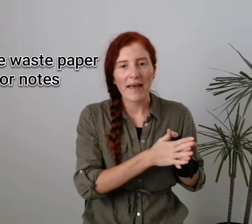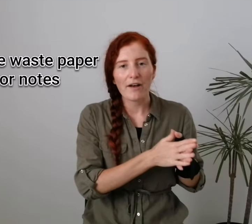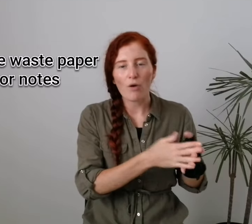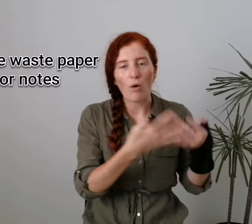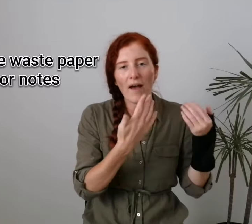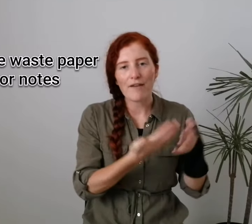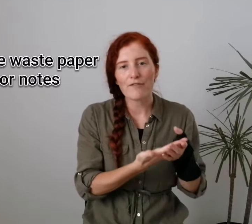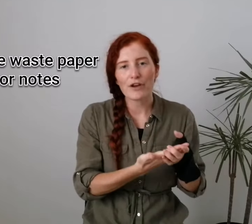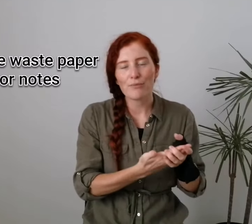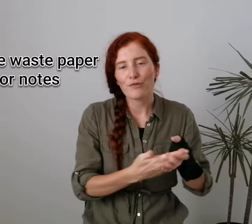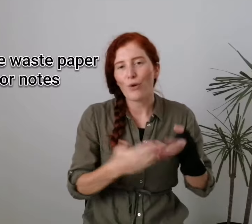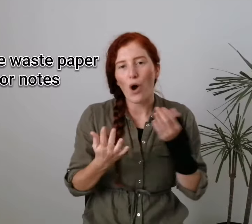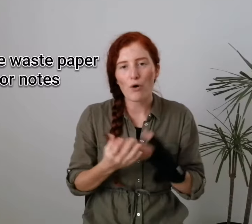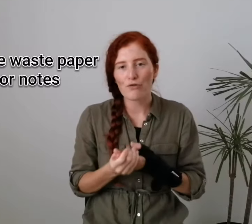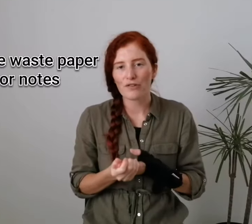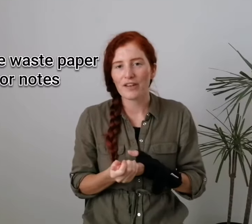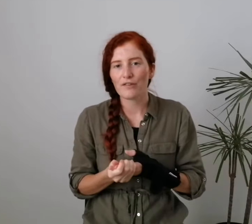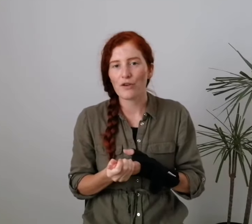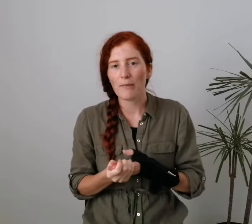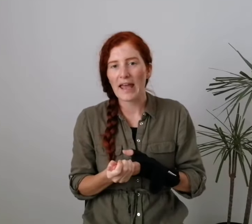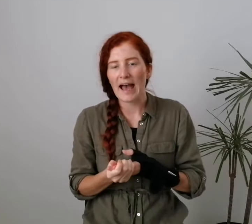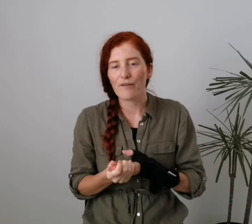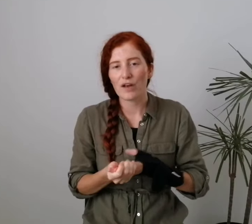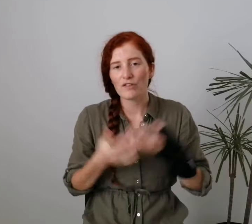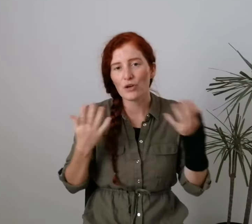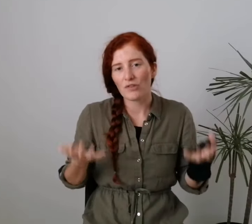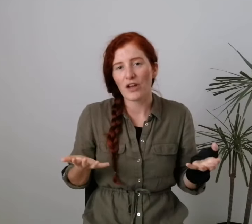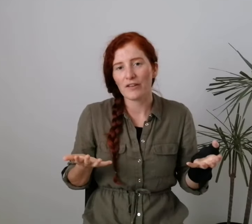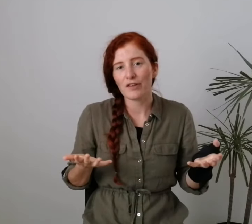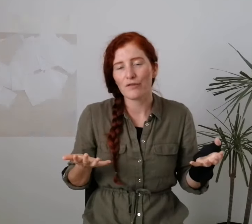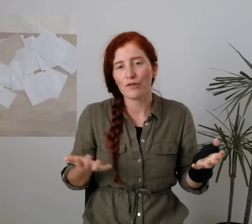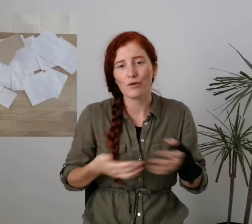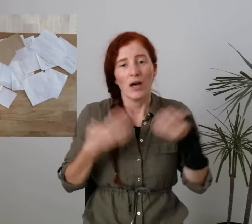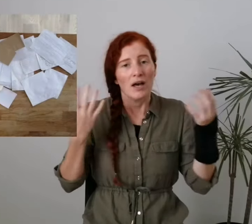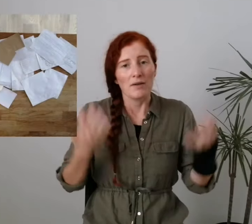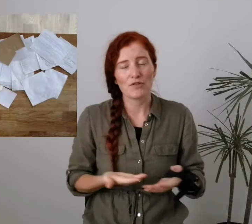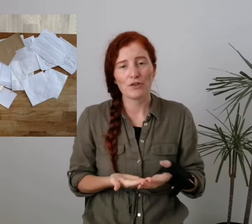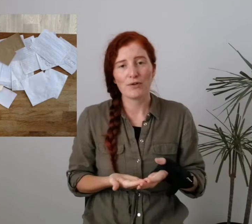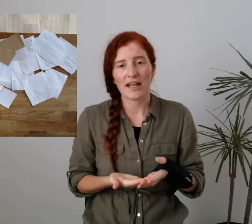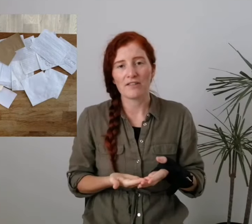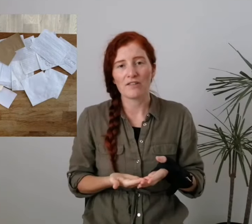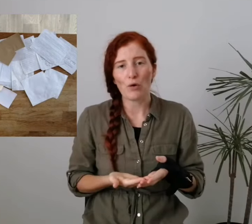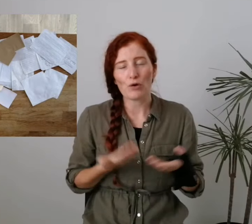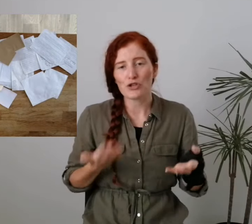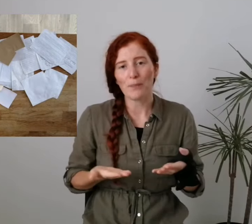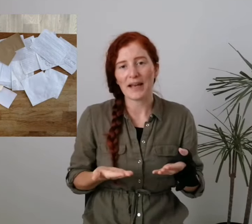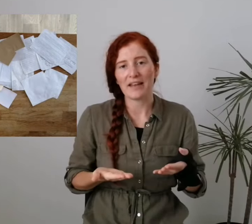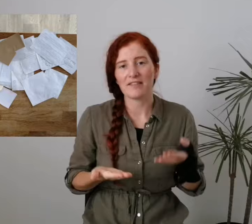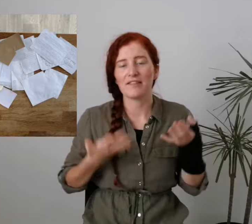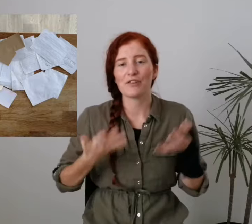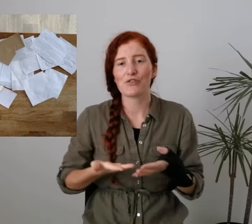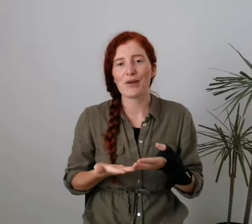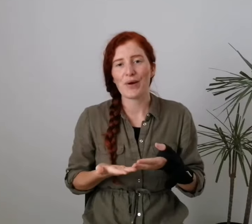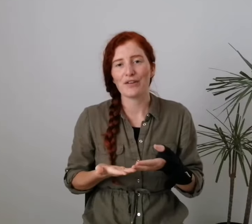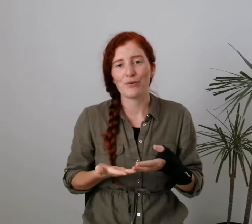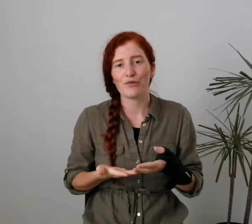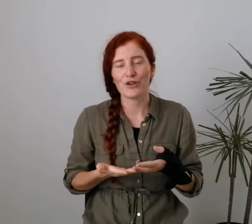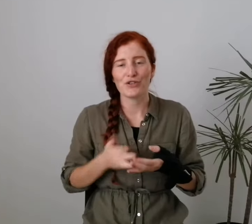mail or envelopes or old receipts that you may have as an alternative to to-do lists or shopping lists. This is a great way to avoid